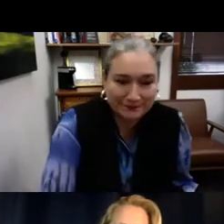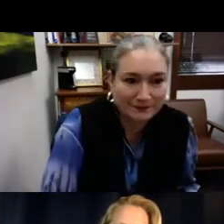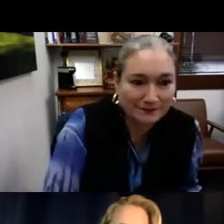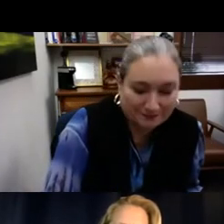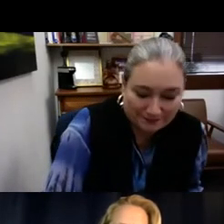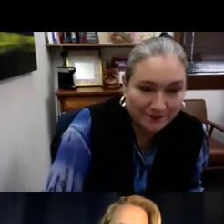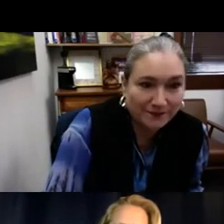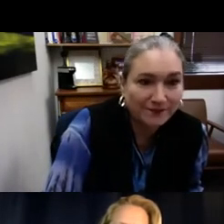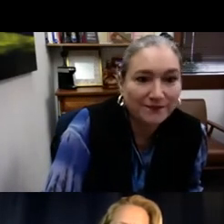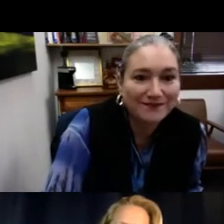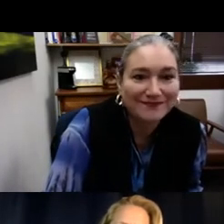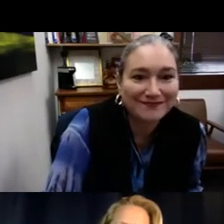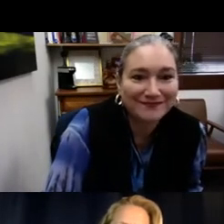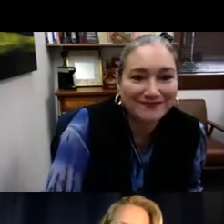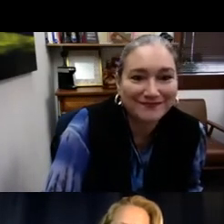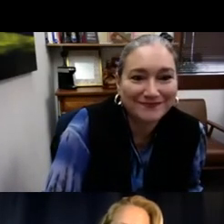I've got to go back. I've got to go back.